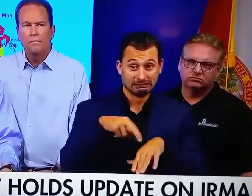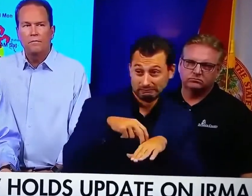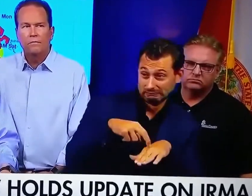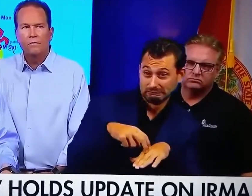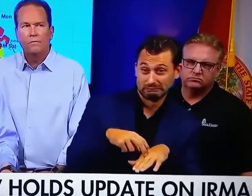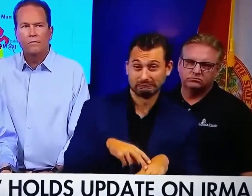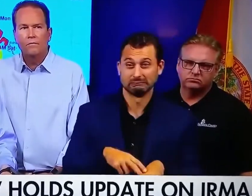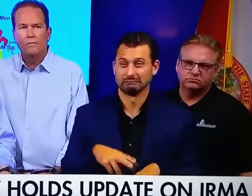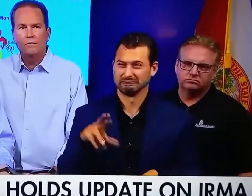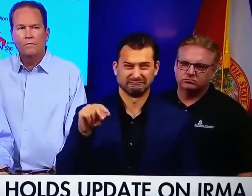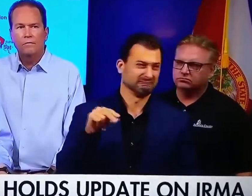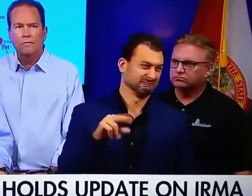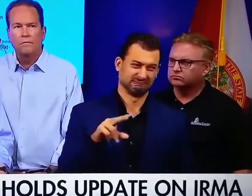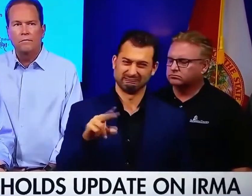This is a life-threatening situation.